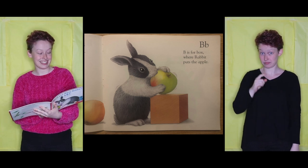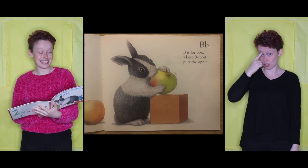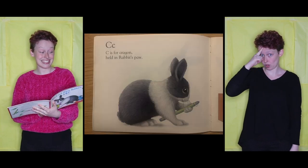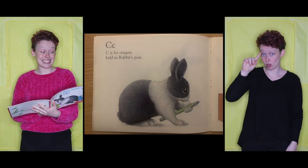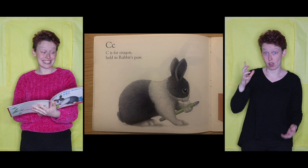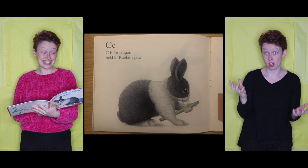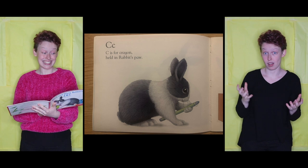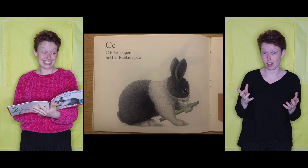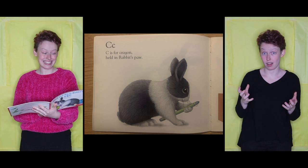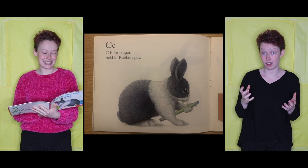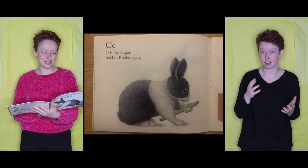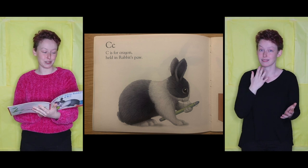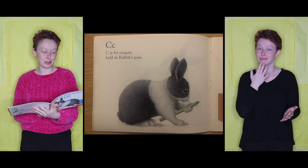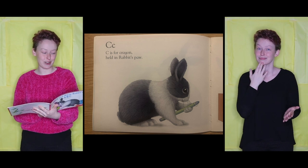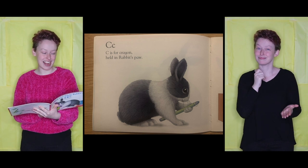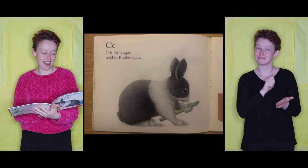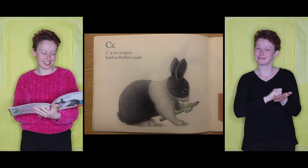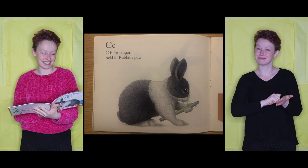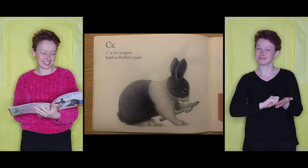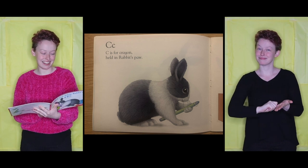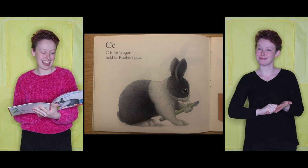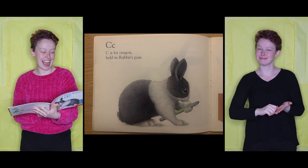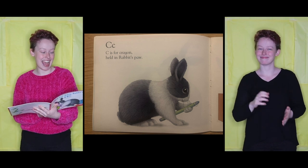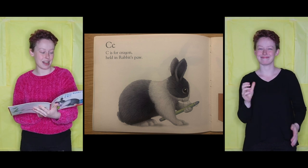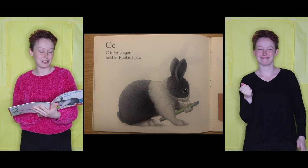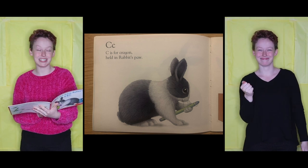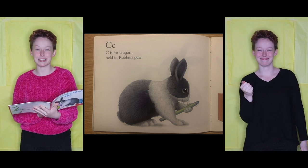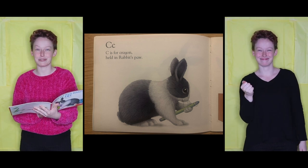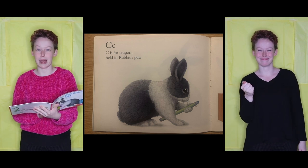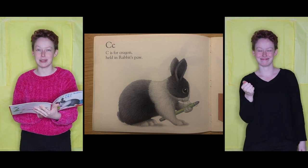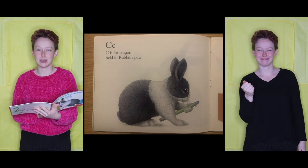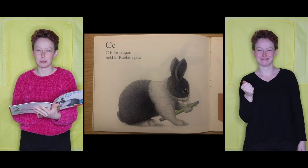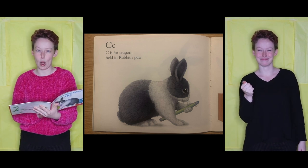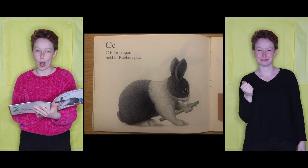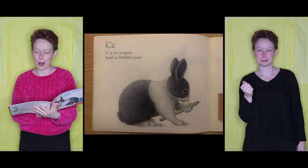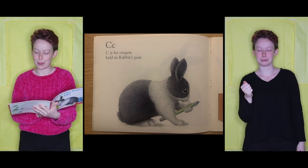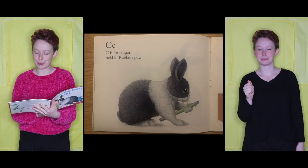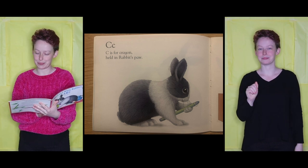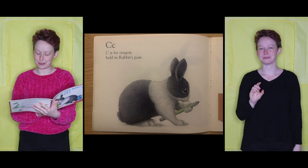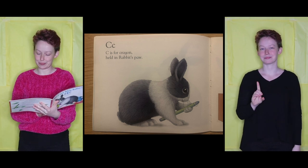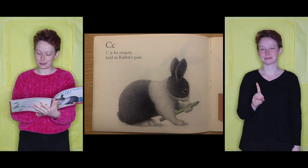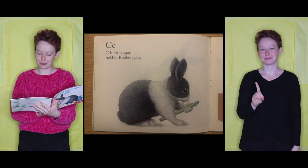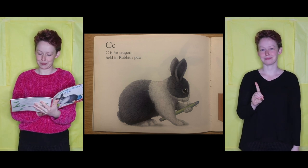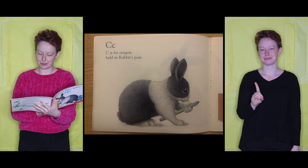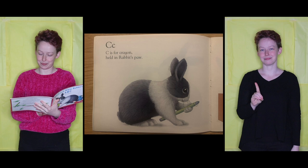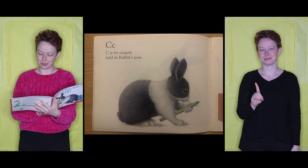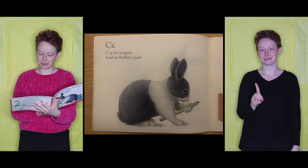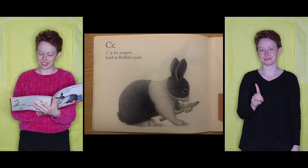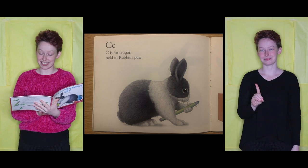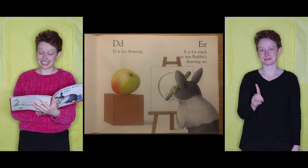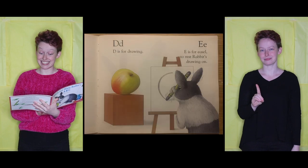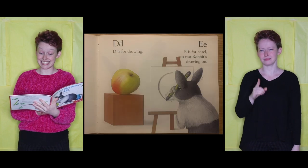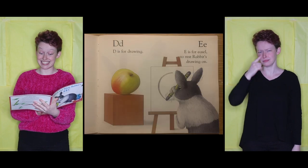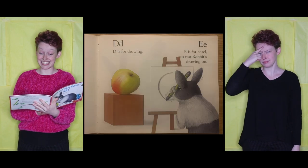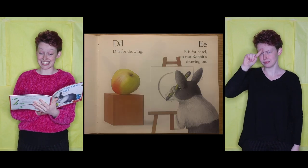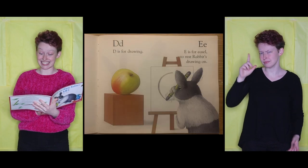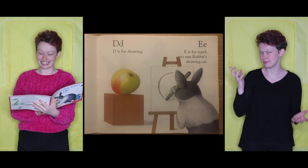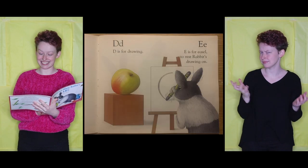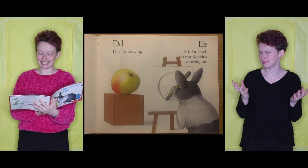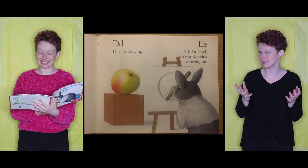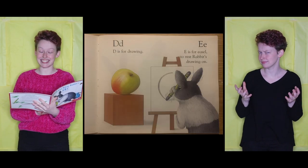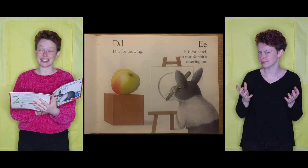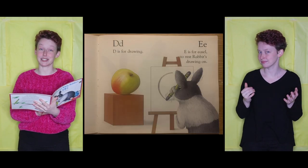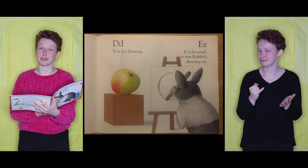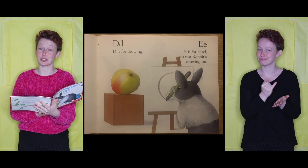C is for Crayon, held in rabbit's paw. D